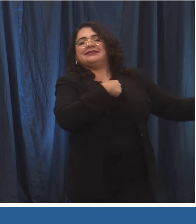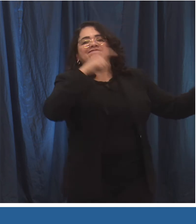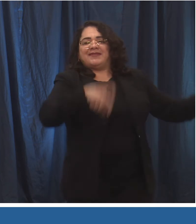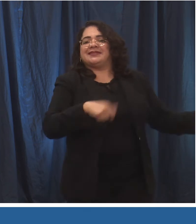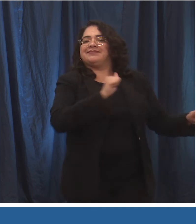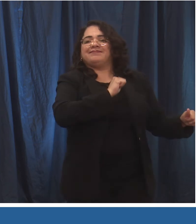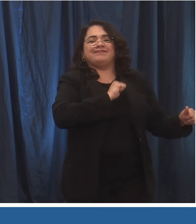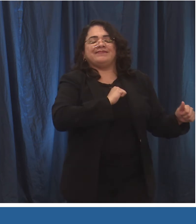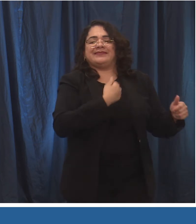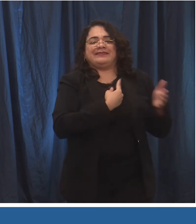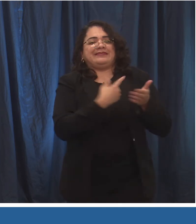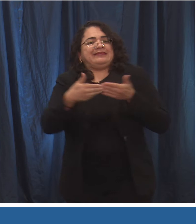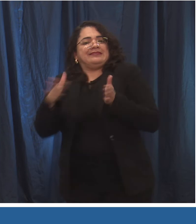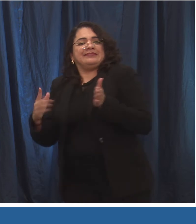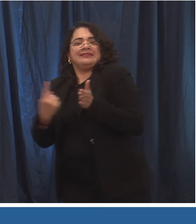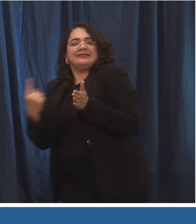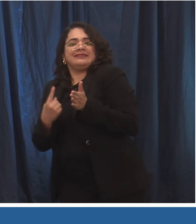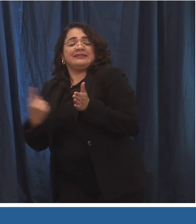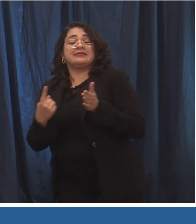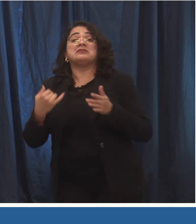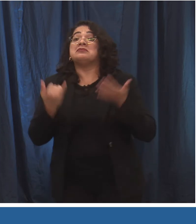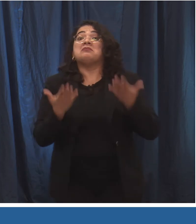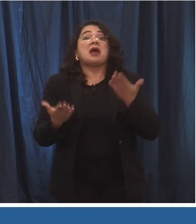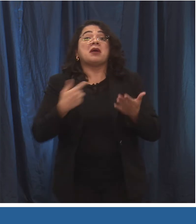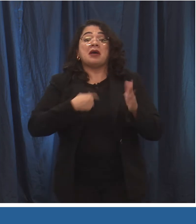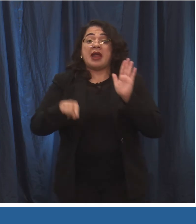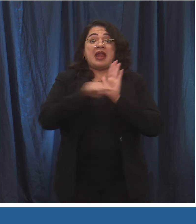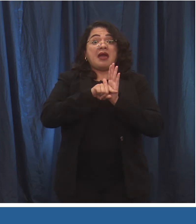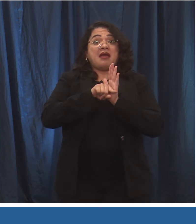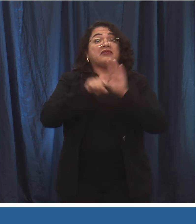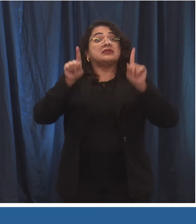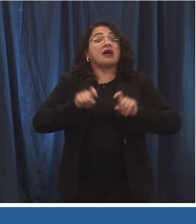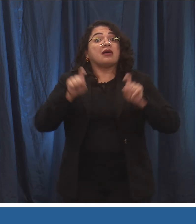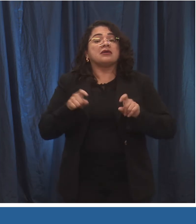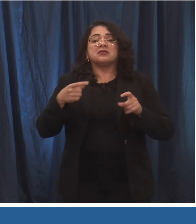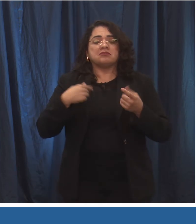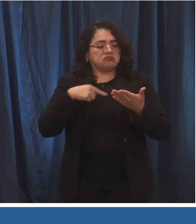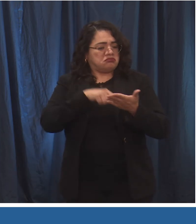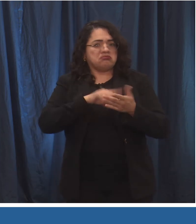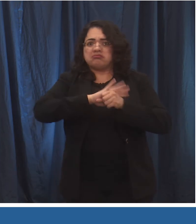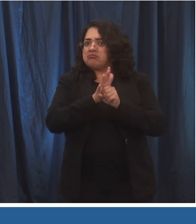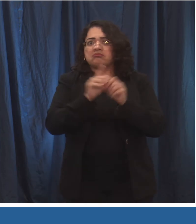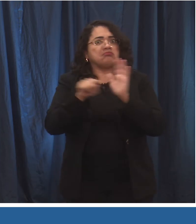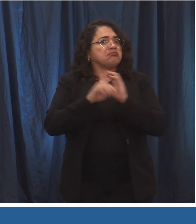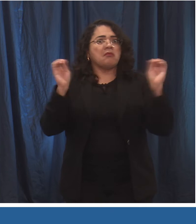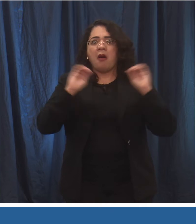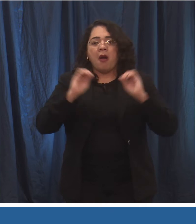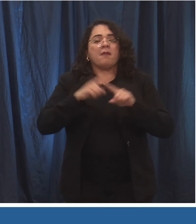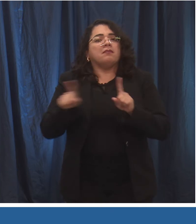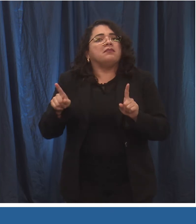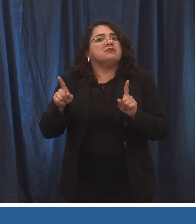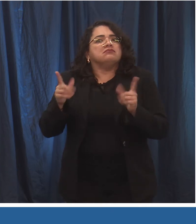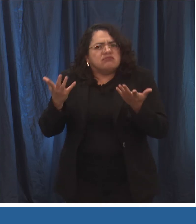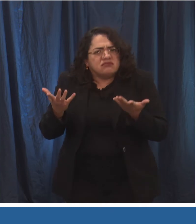Even if you received a negative test for COVID-19 and you are not experiencing symptoms, it is possible that you